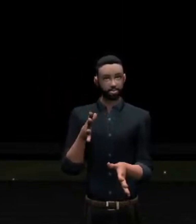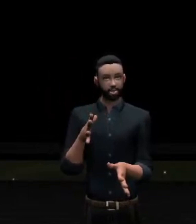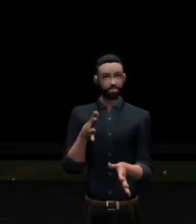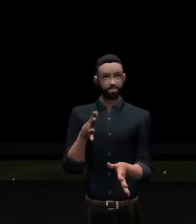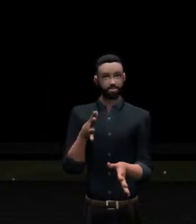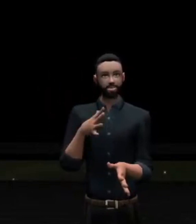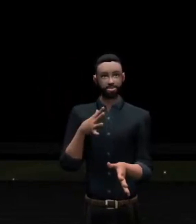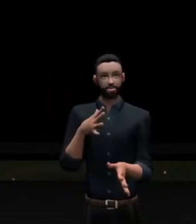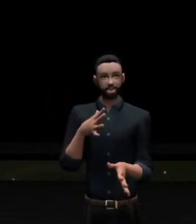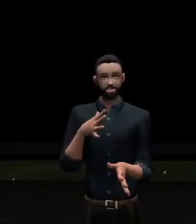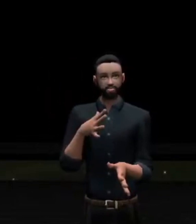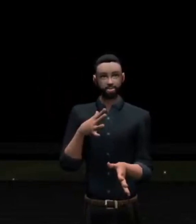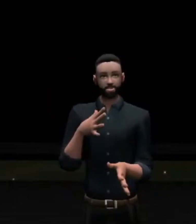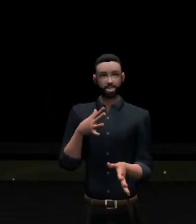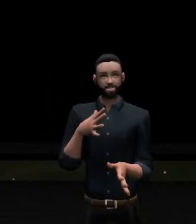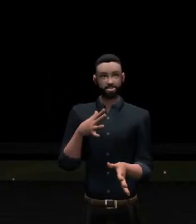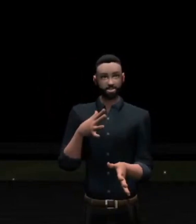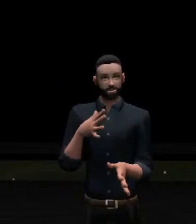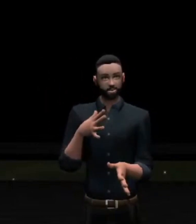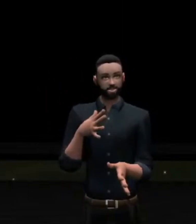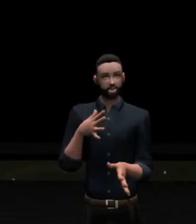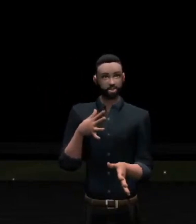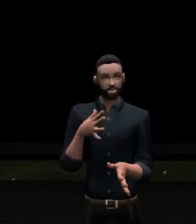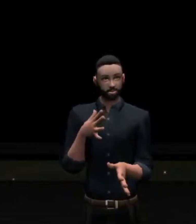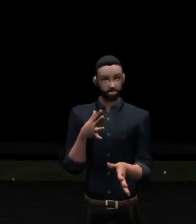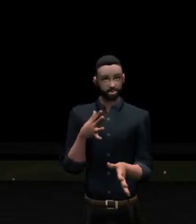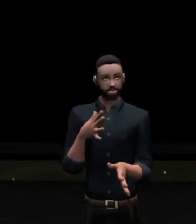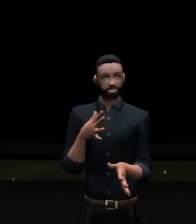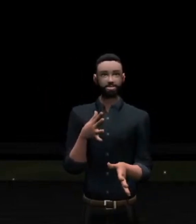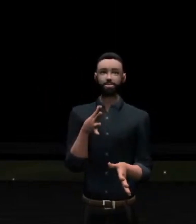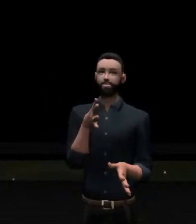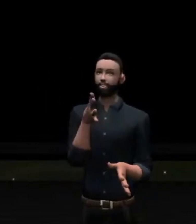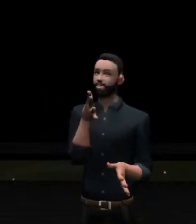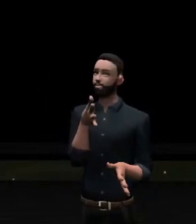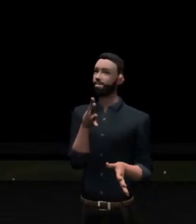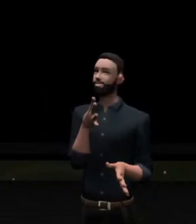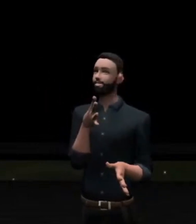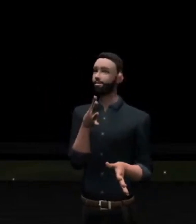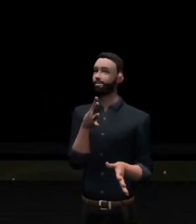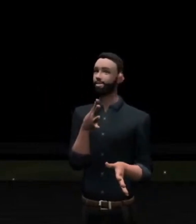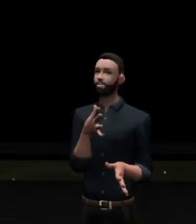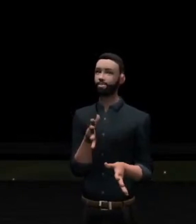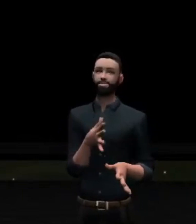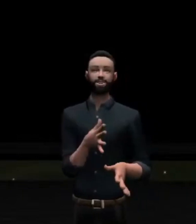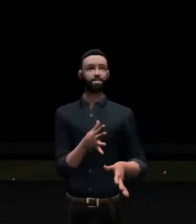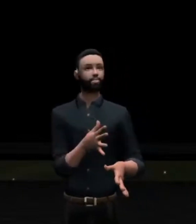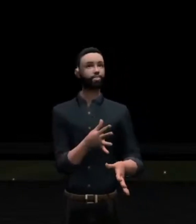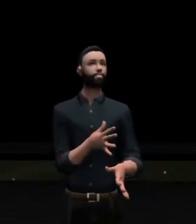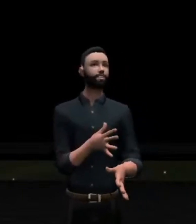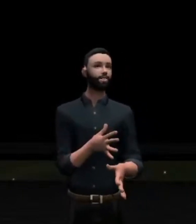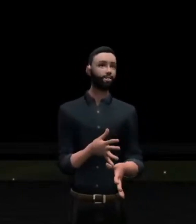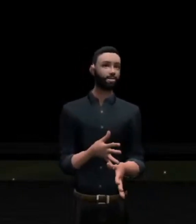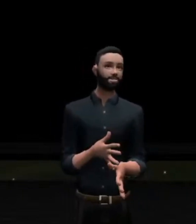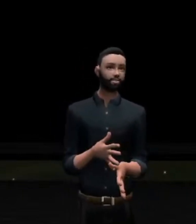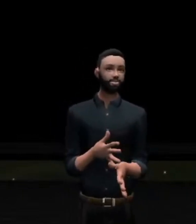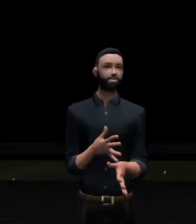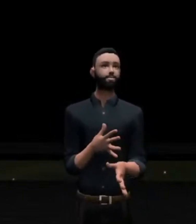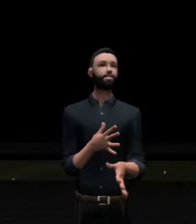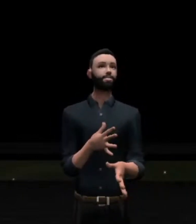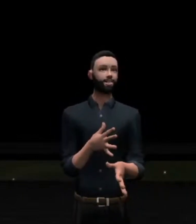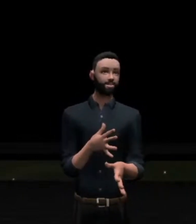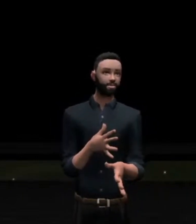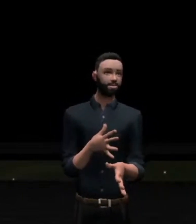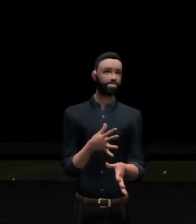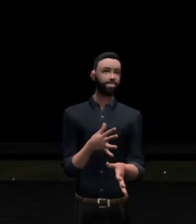are the details? Why is it impossible for apostates to be restored to repentance? Well, two reasons. And they're really despicable and terrible reasons,